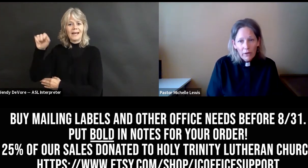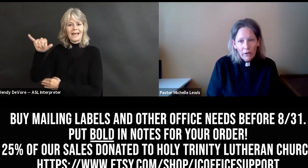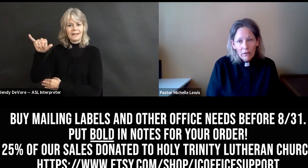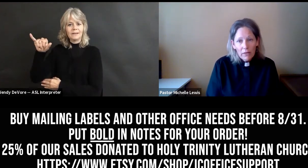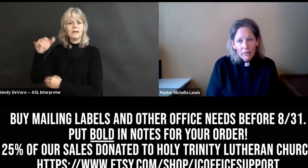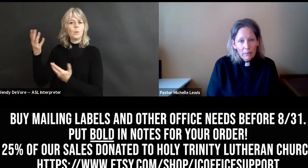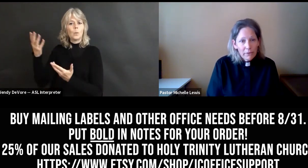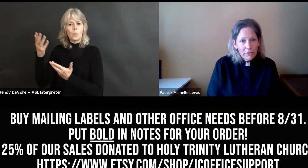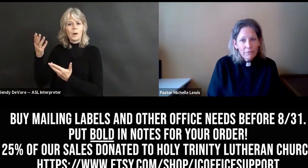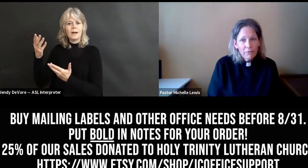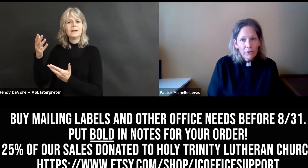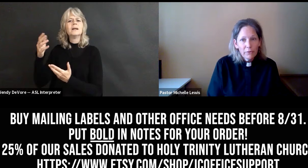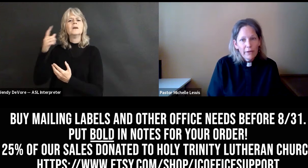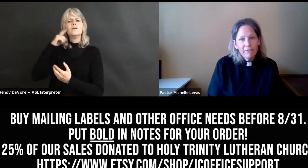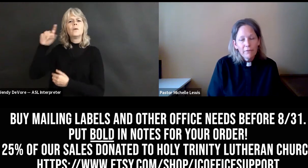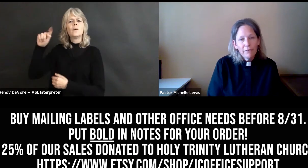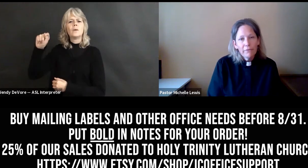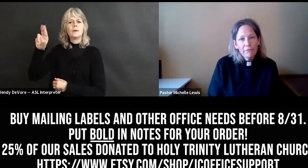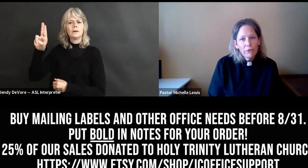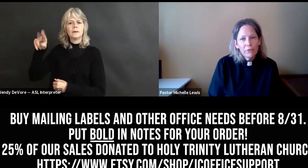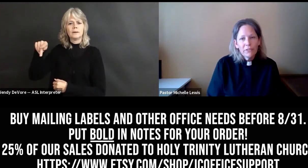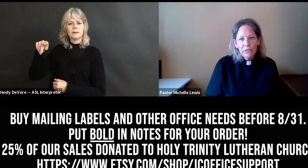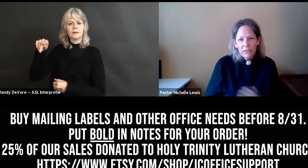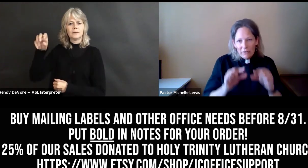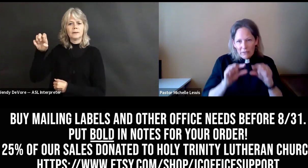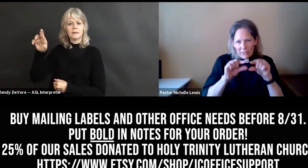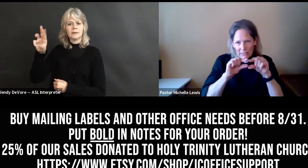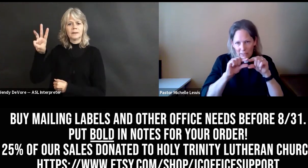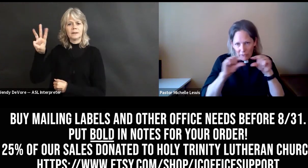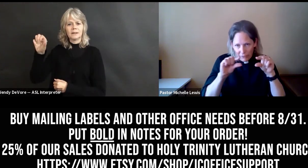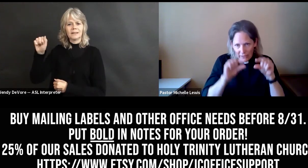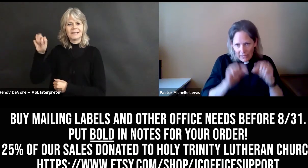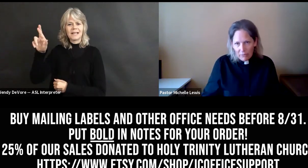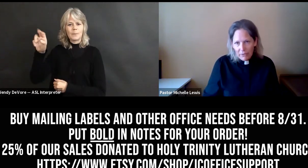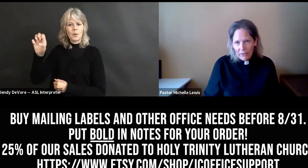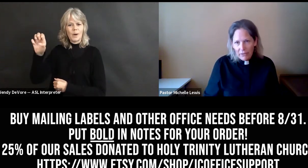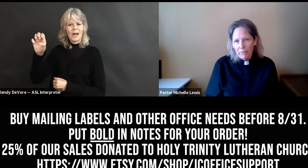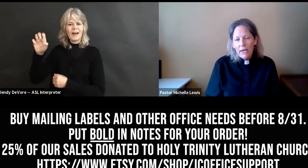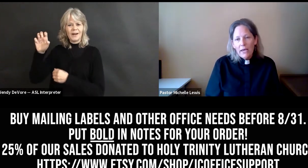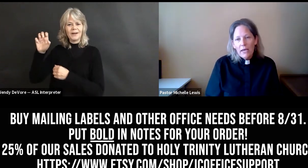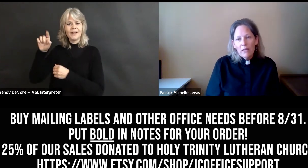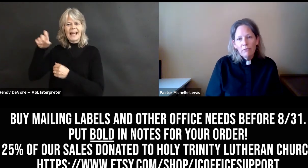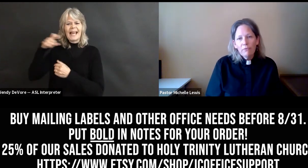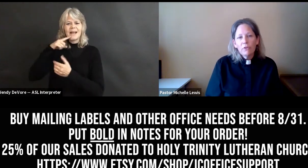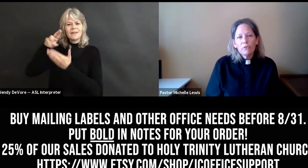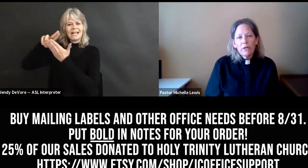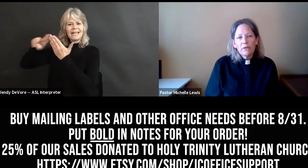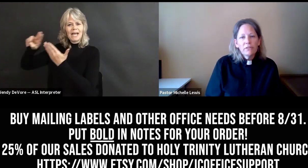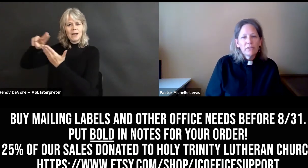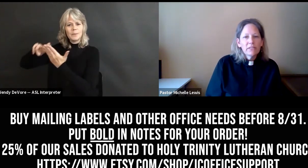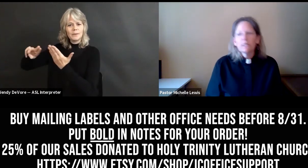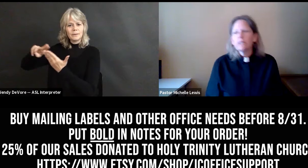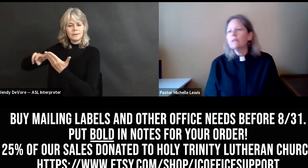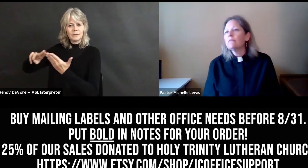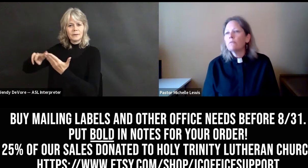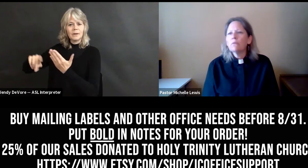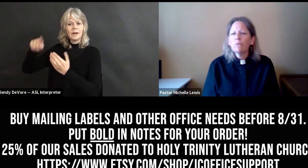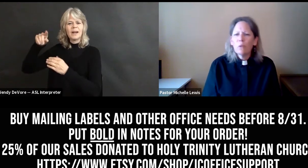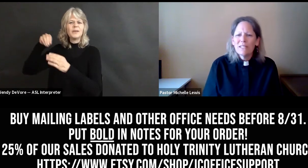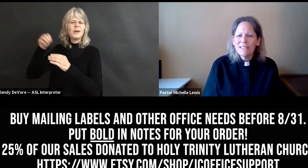labels for your leftover food so you can just clearly label them in the refrigerator so you don't have to like, what's in